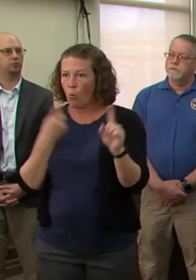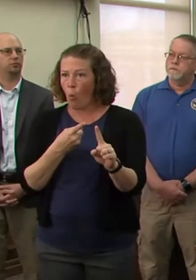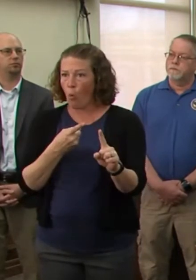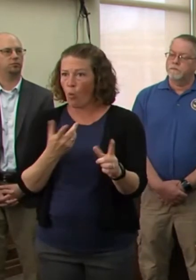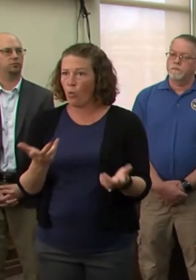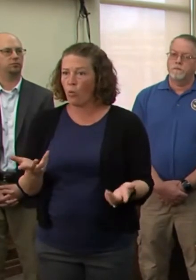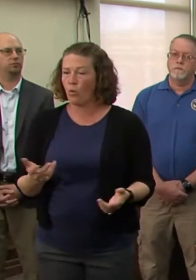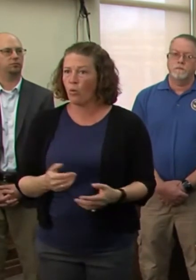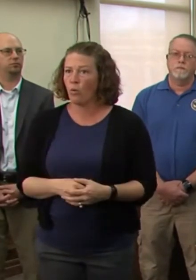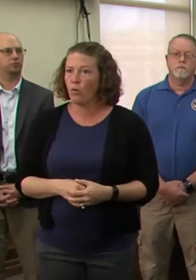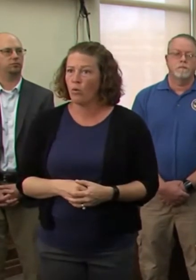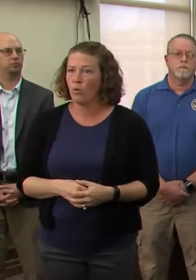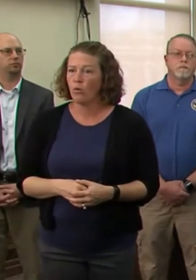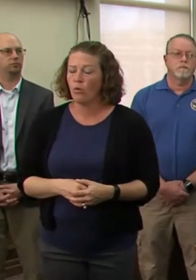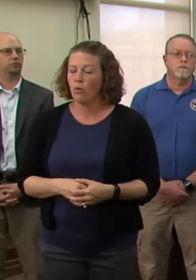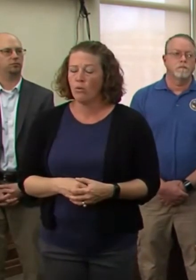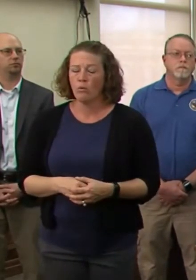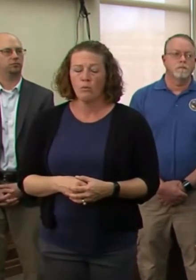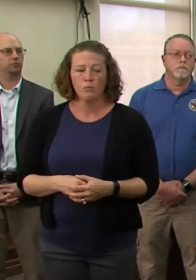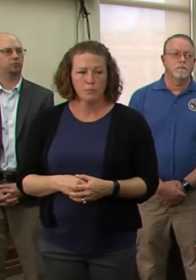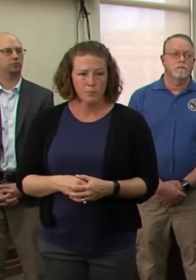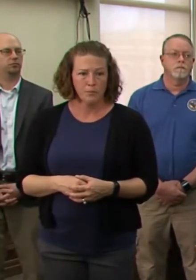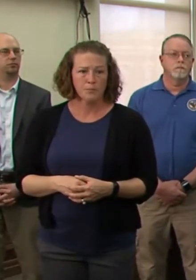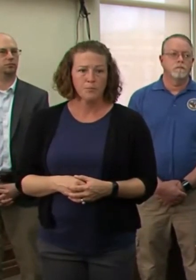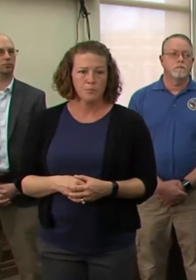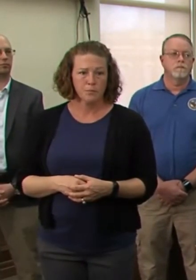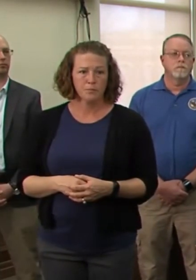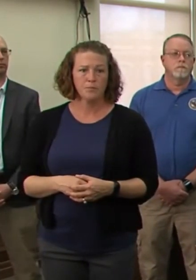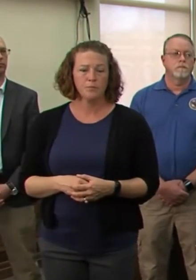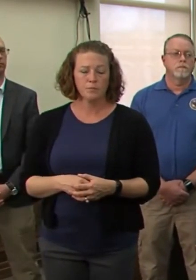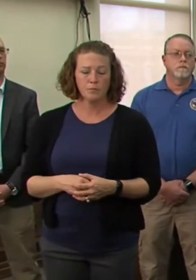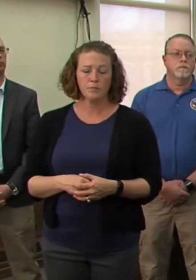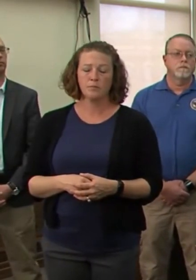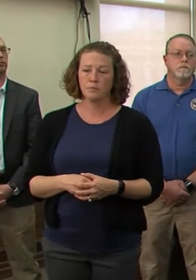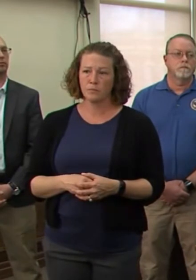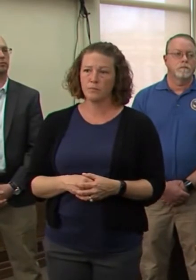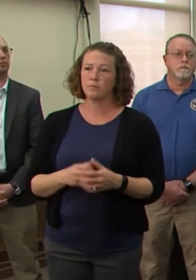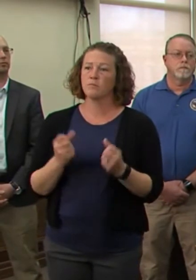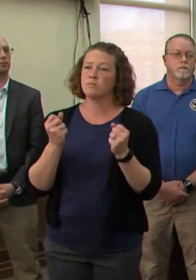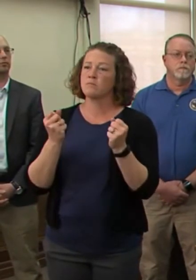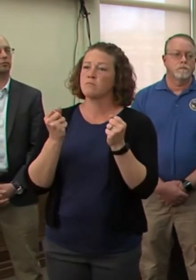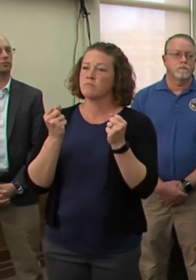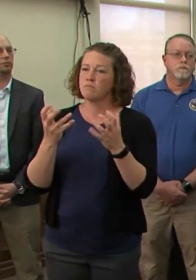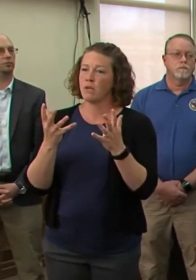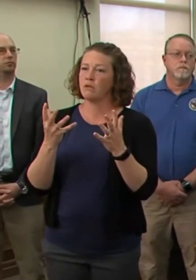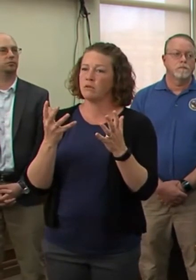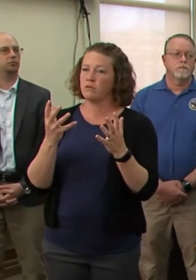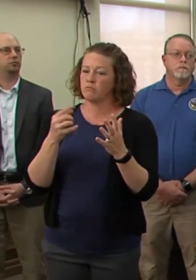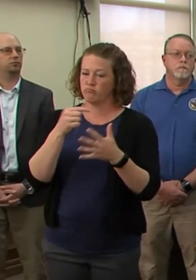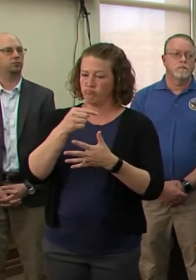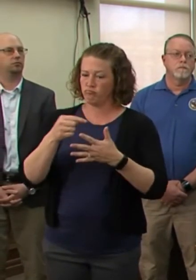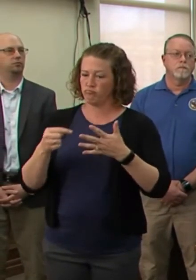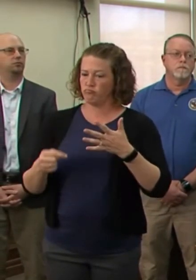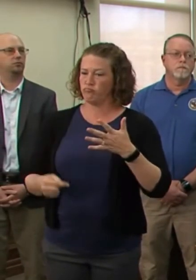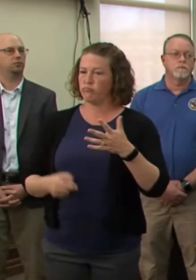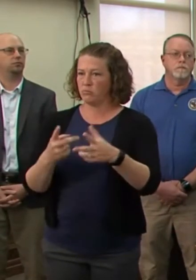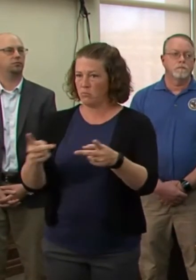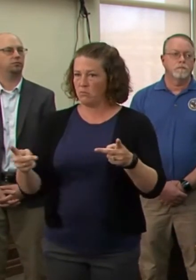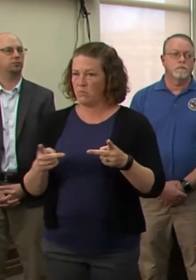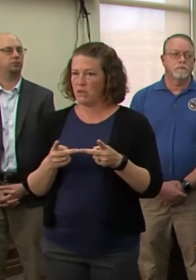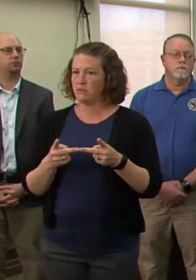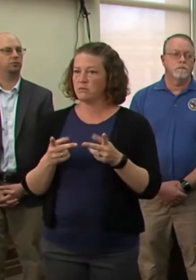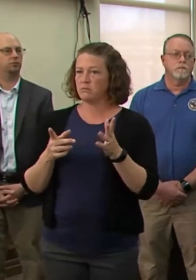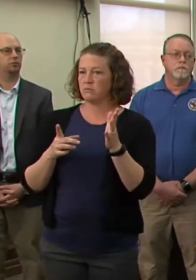So in many of the, uh, operations that you're talking about, uh, the, uh, developmentally disabled, the, you know, people who live in